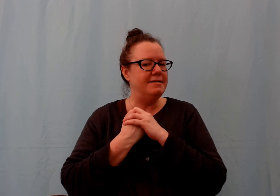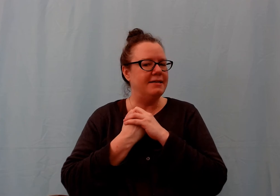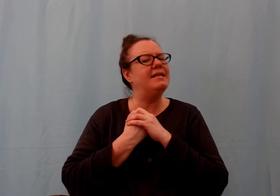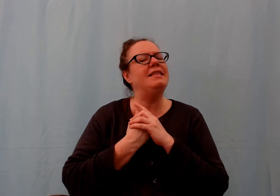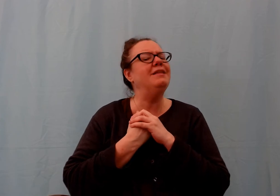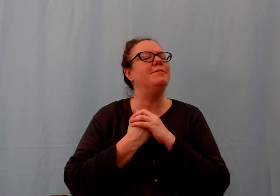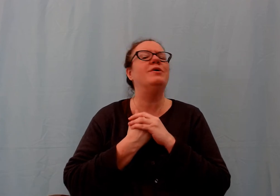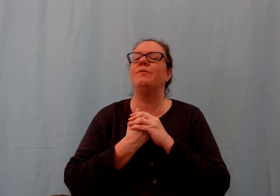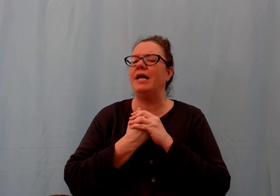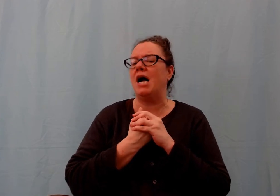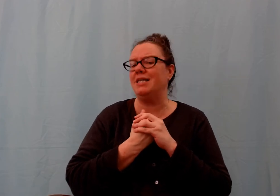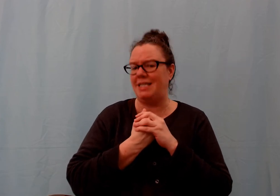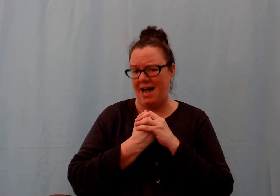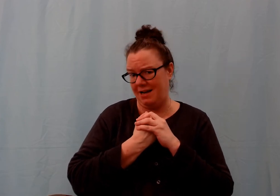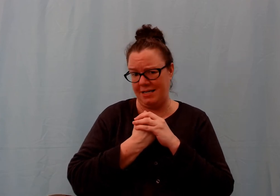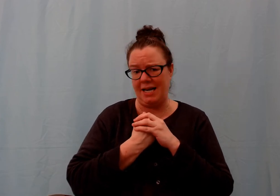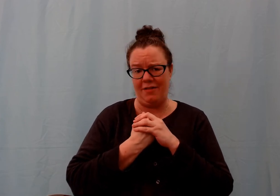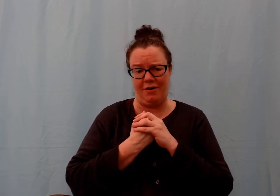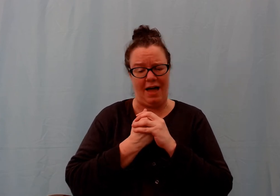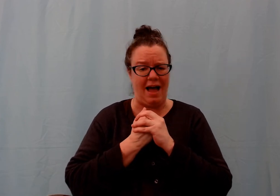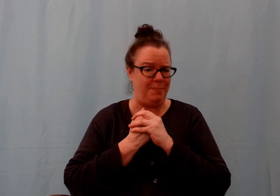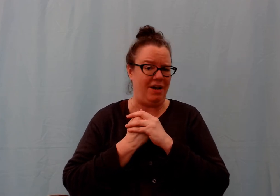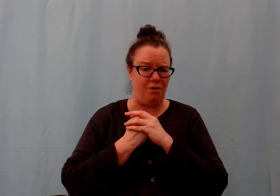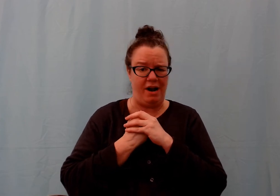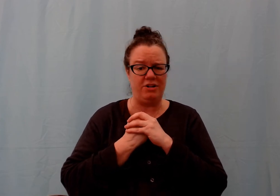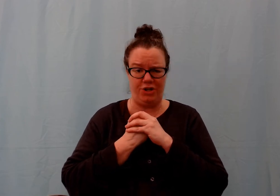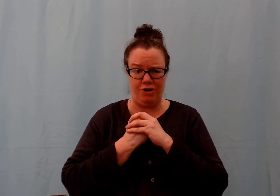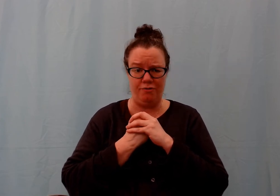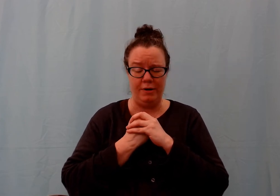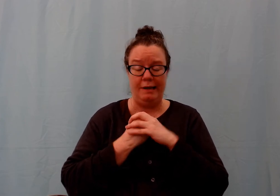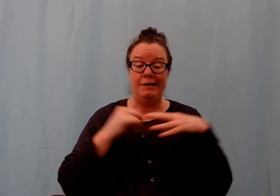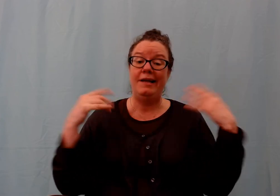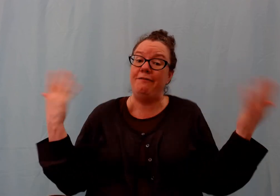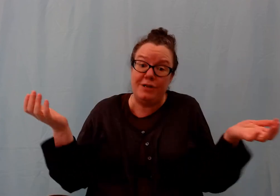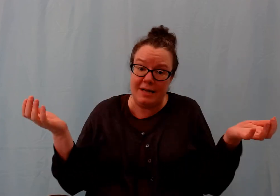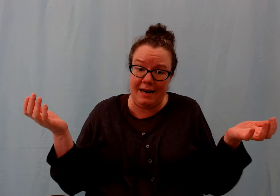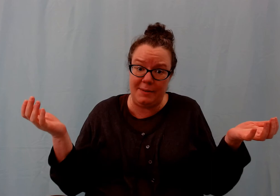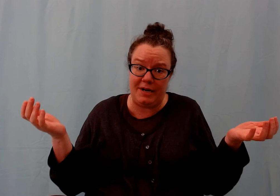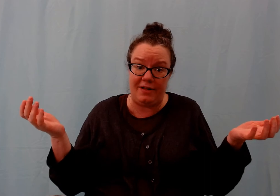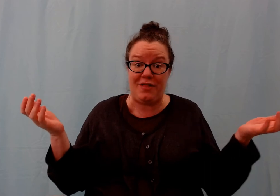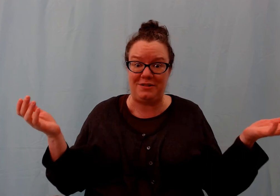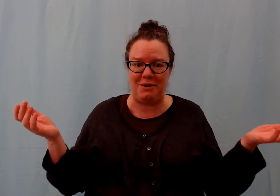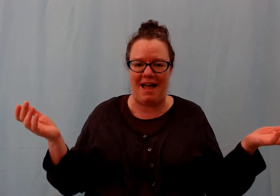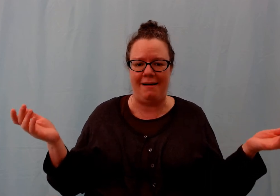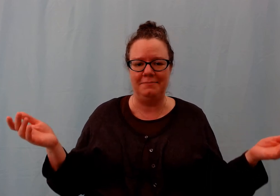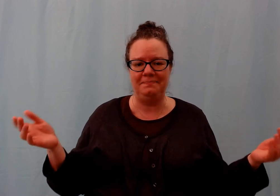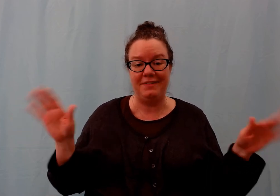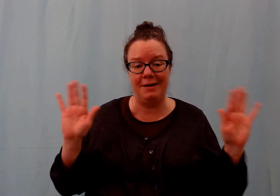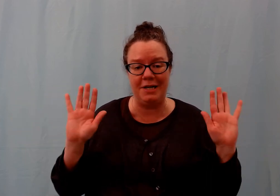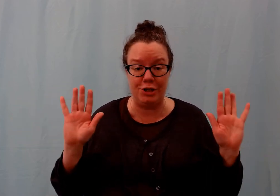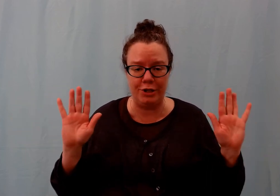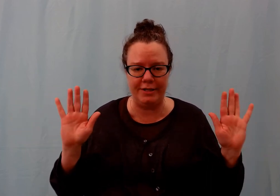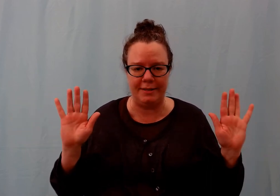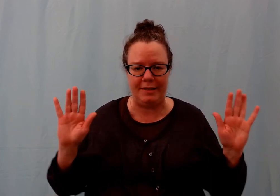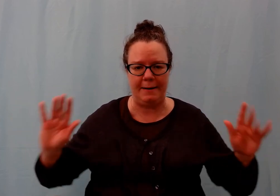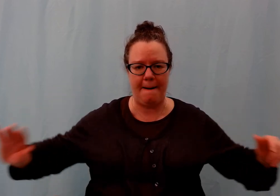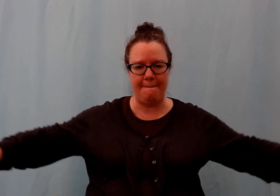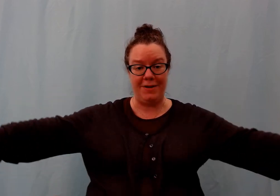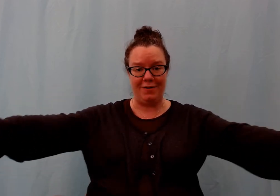Cause I think the more we hug together, the happier we are too. If there's not anybody there, that's okay. I'm gonna show you something. You